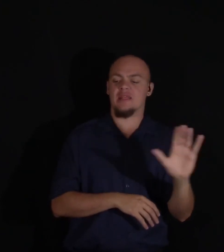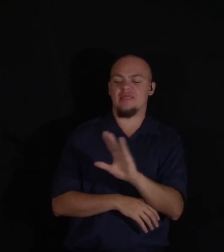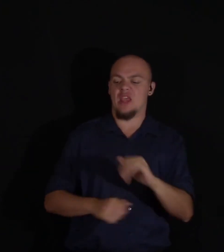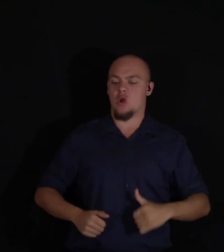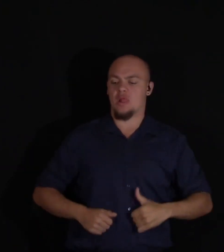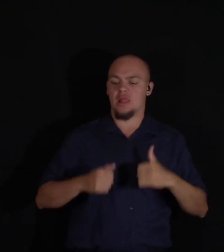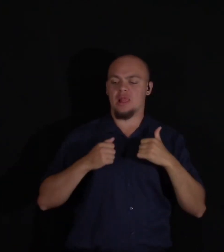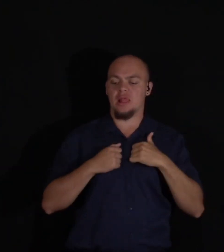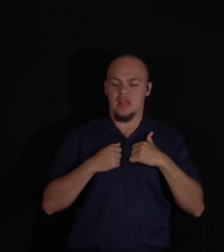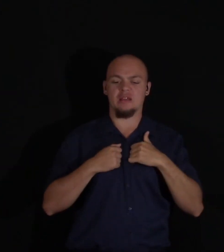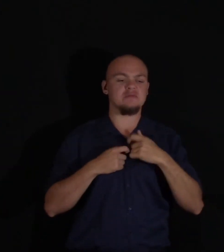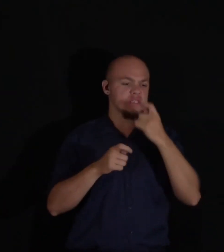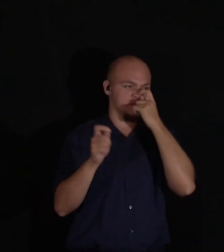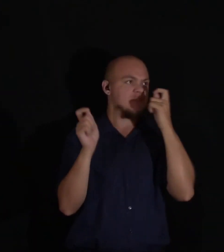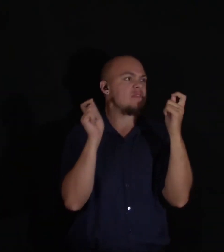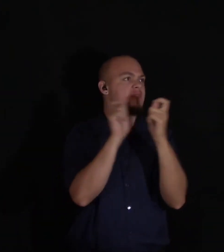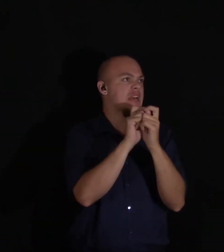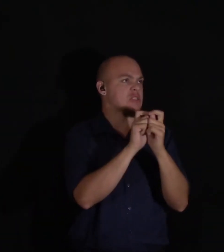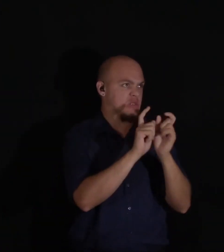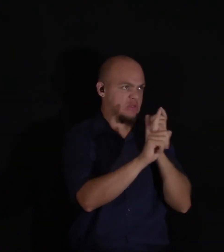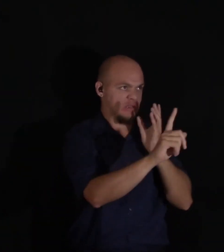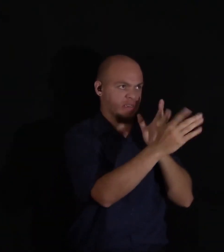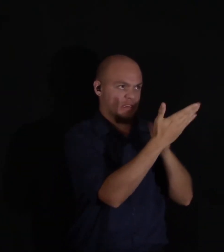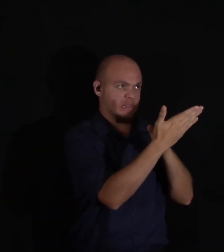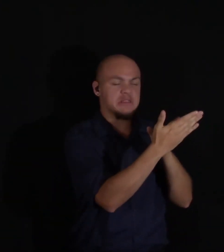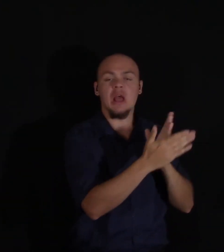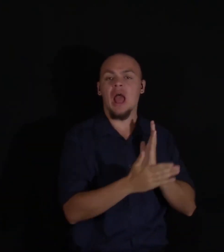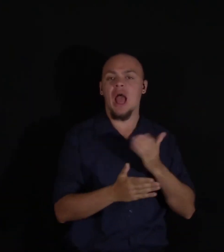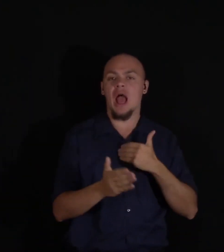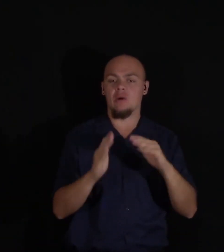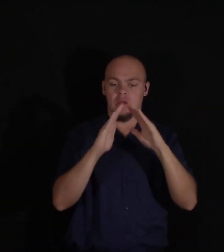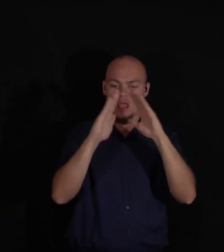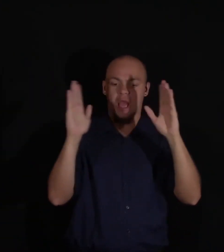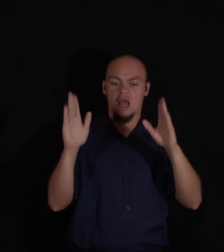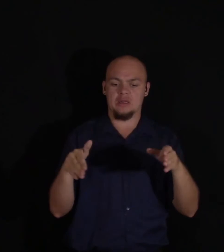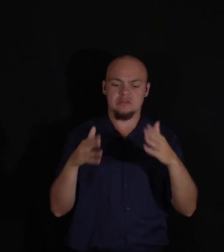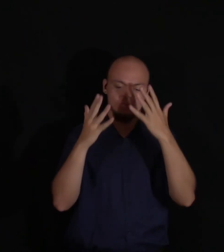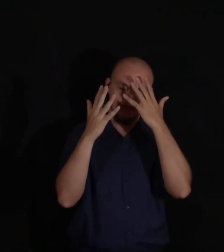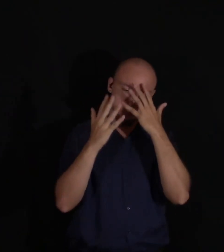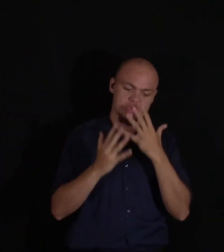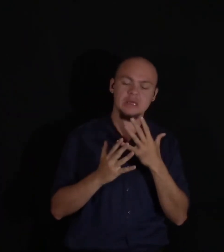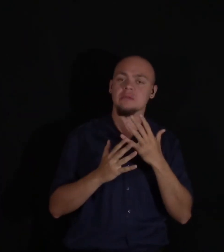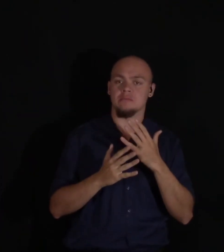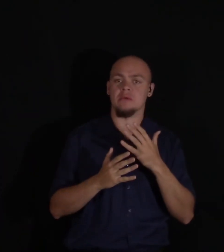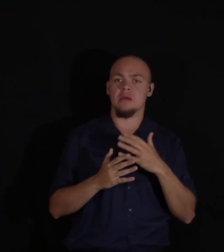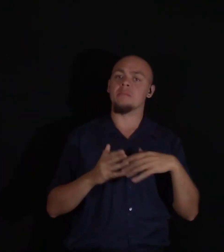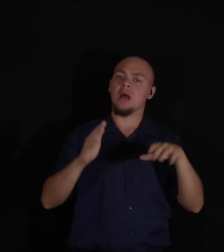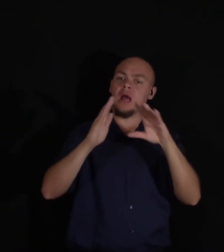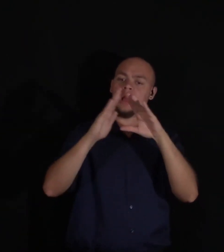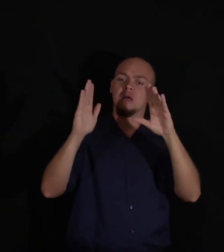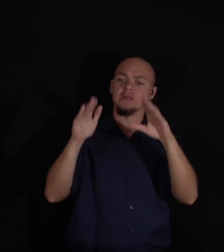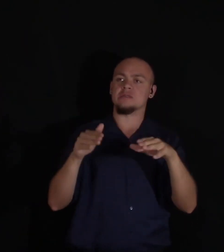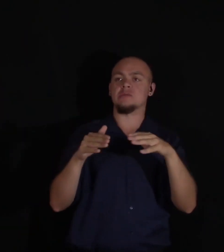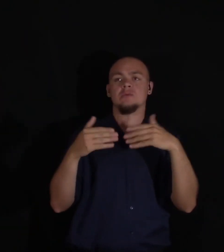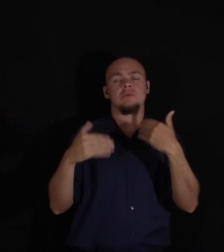house was the house of mourning. My father's health was deeply shaken by the horror of the recent events.